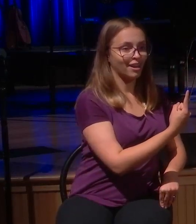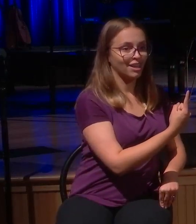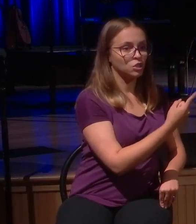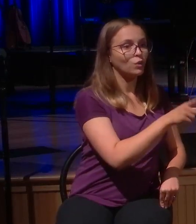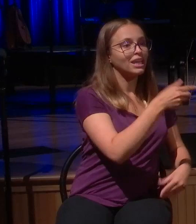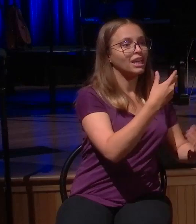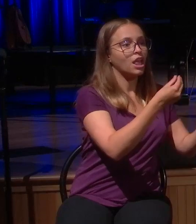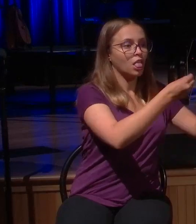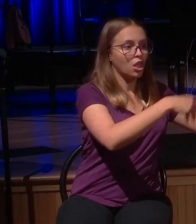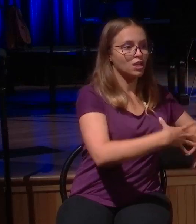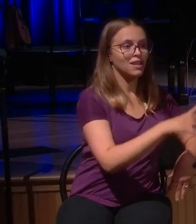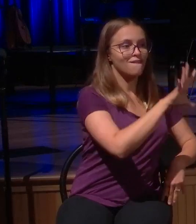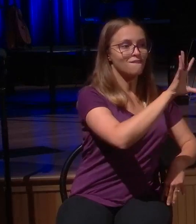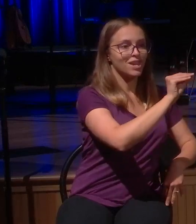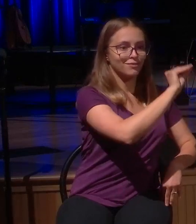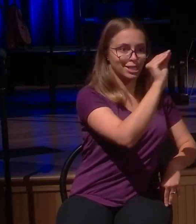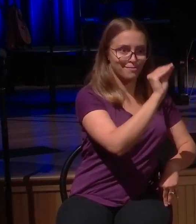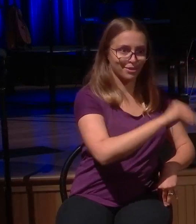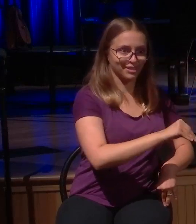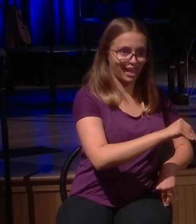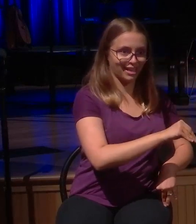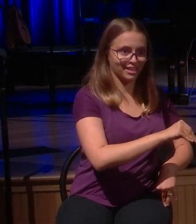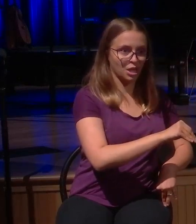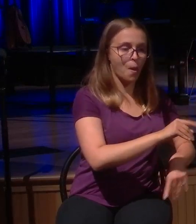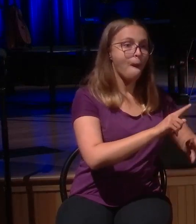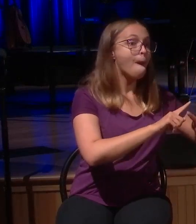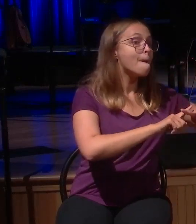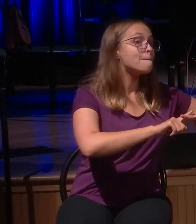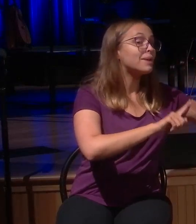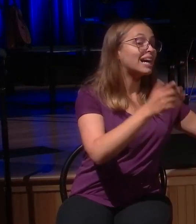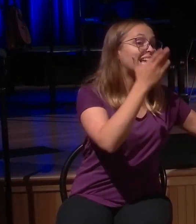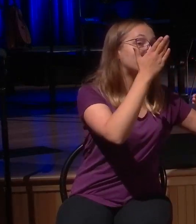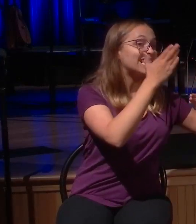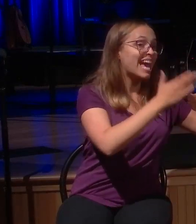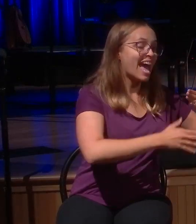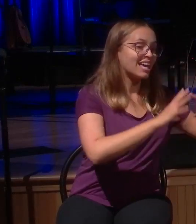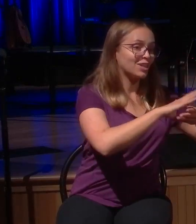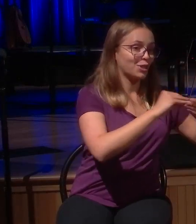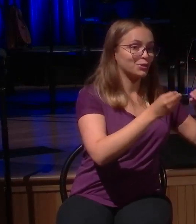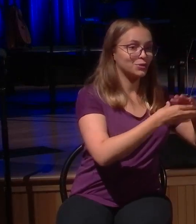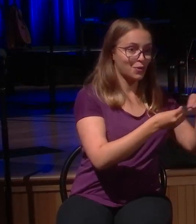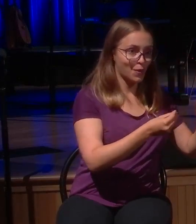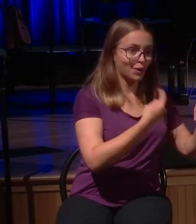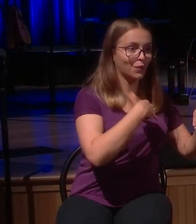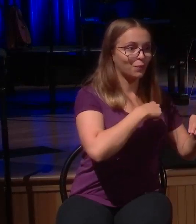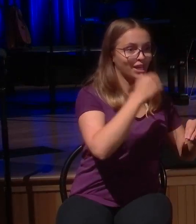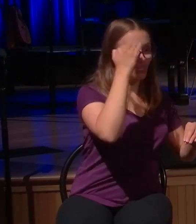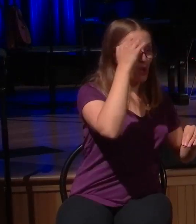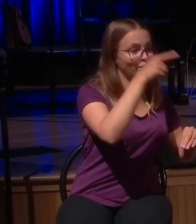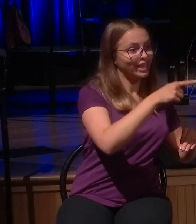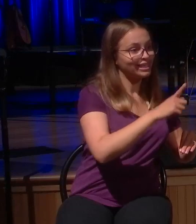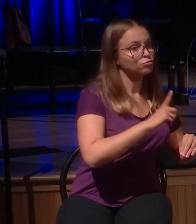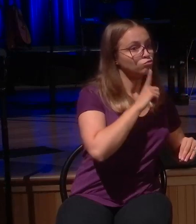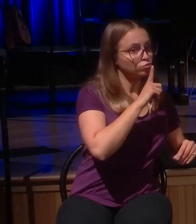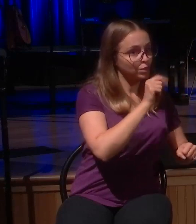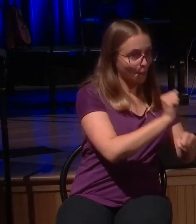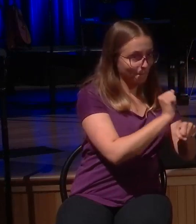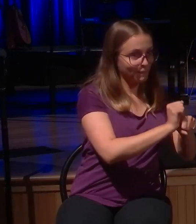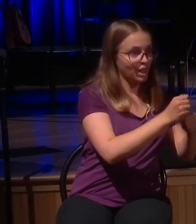lost sons. One went away, the other stayed home, but both are separated from the father. So there's a growing sense of weight, and